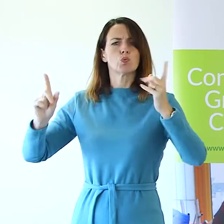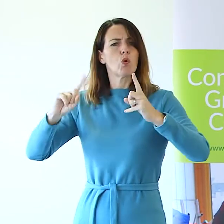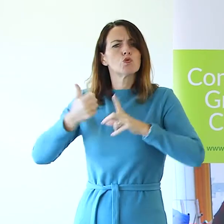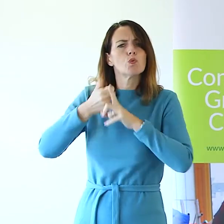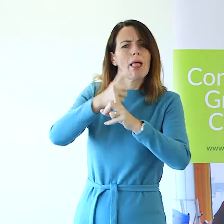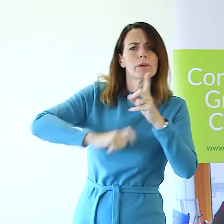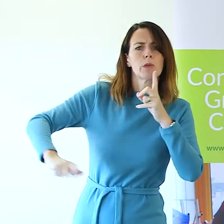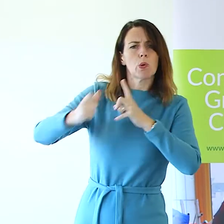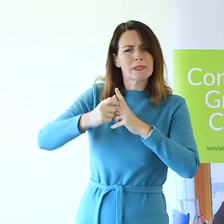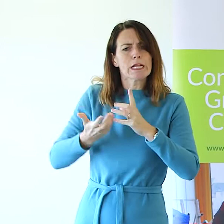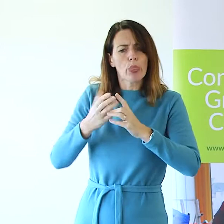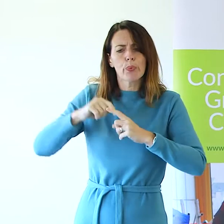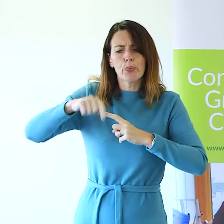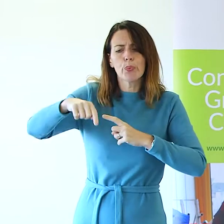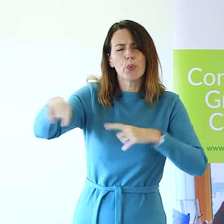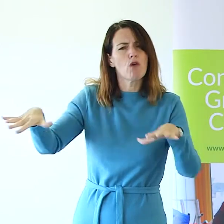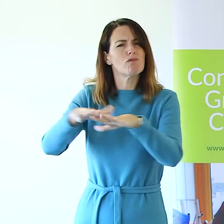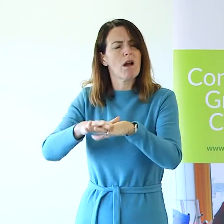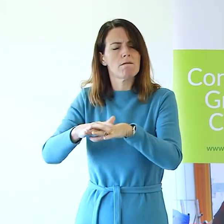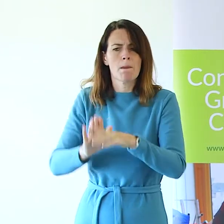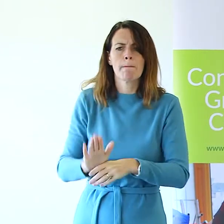help our communities to recover.